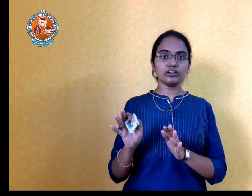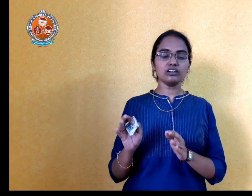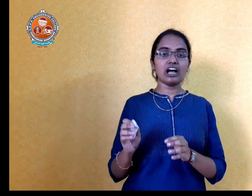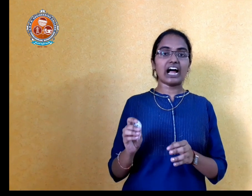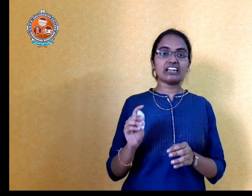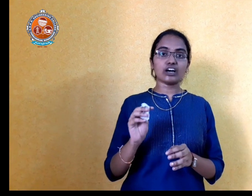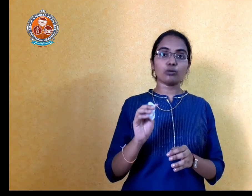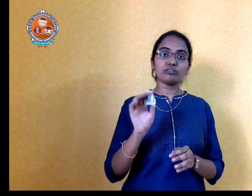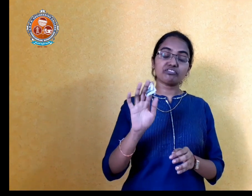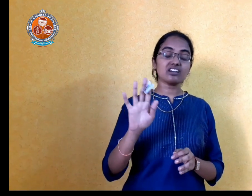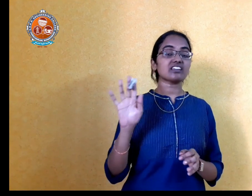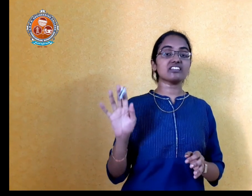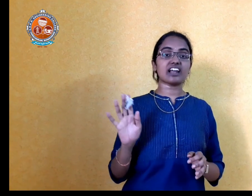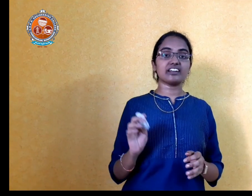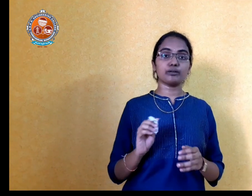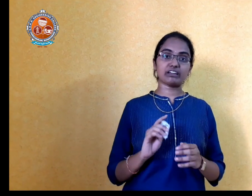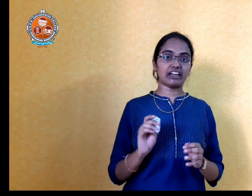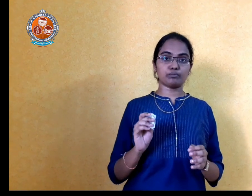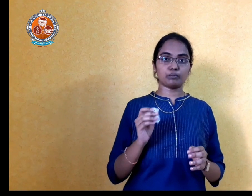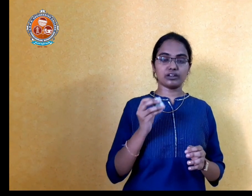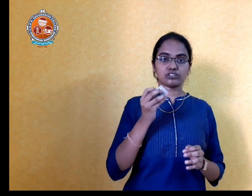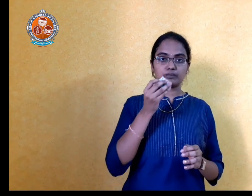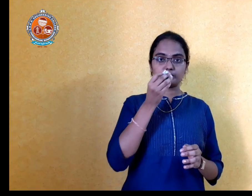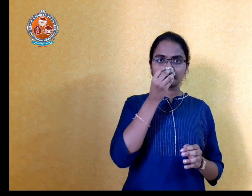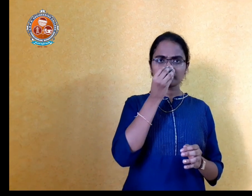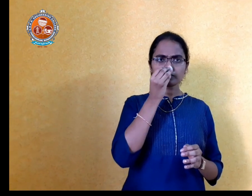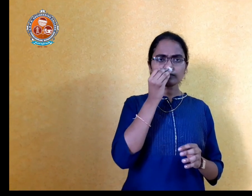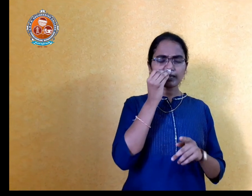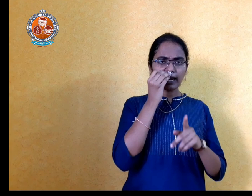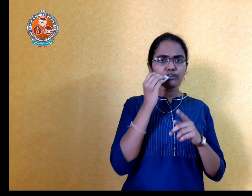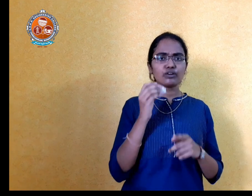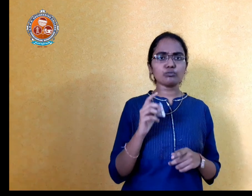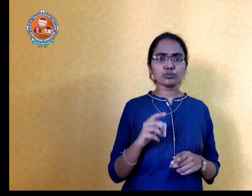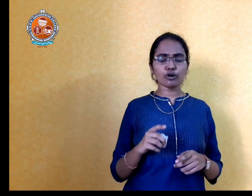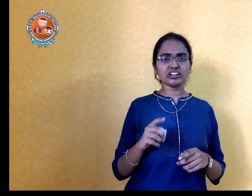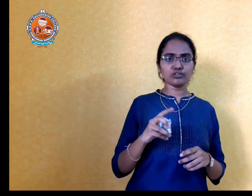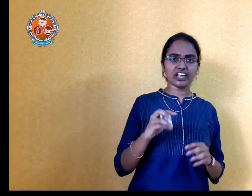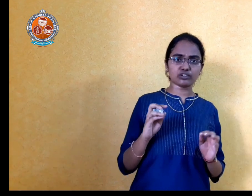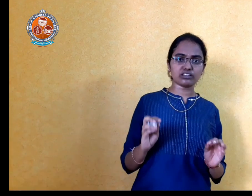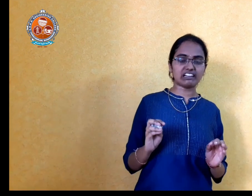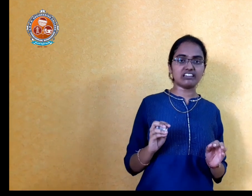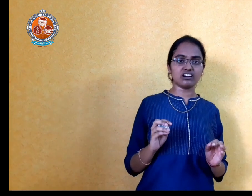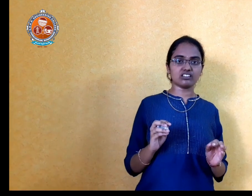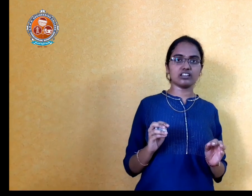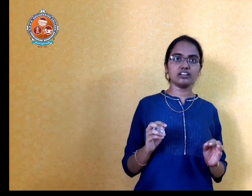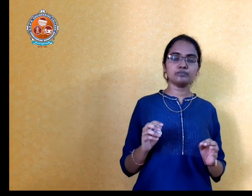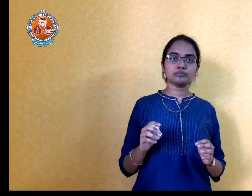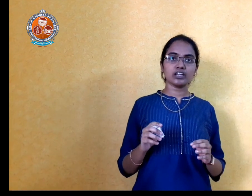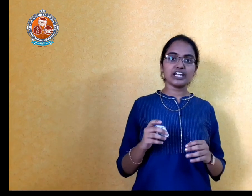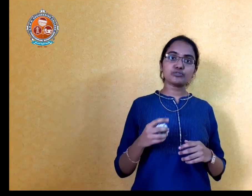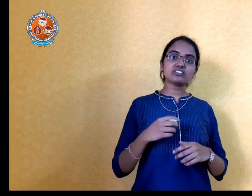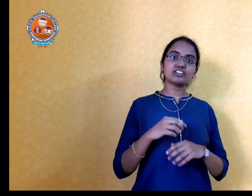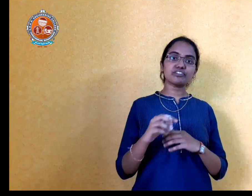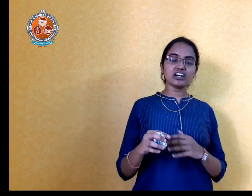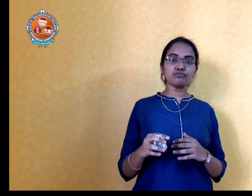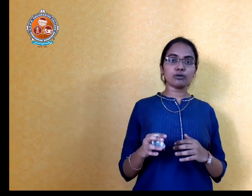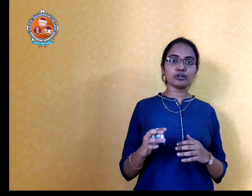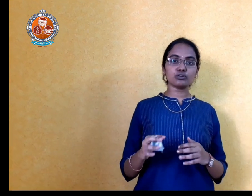and November 1st, I started my gait preparation. And one more point I would like to tell here is that, it was difficult for me to